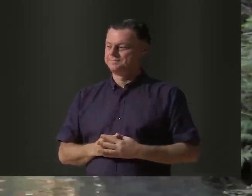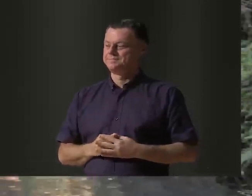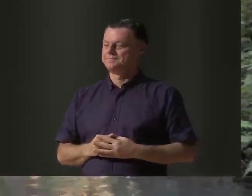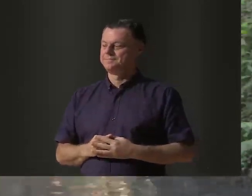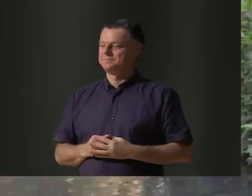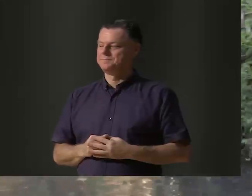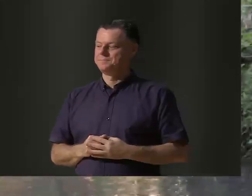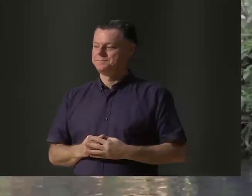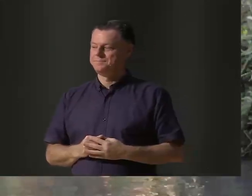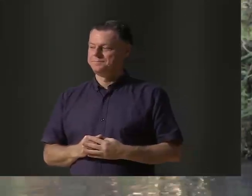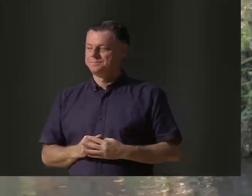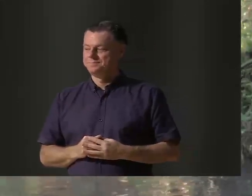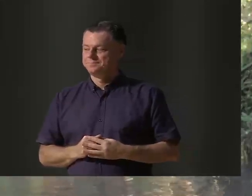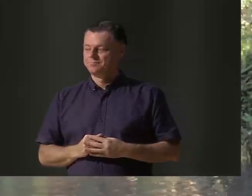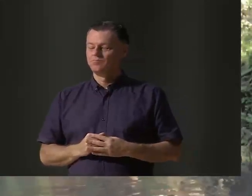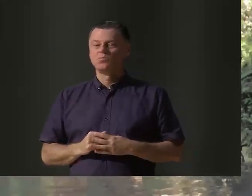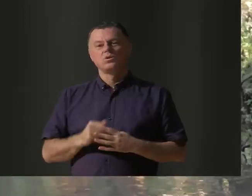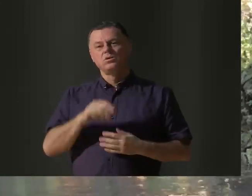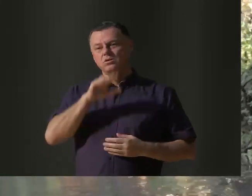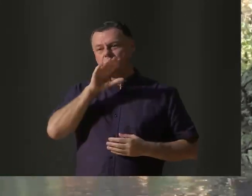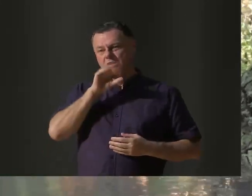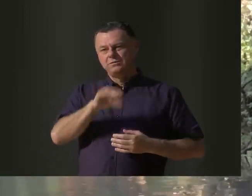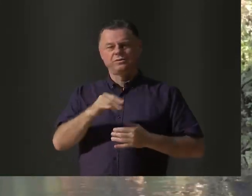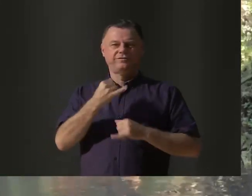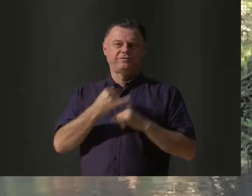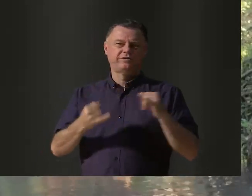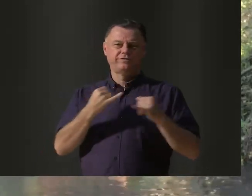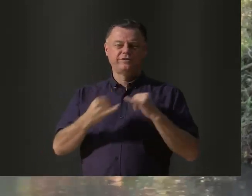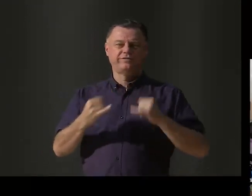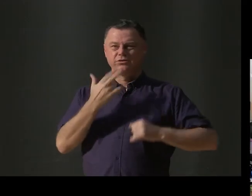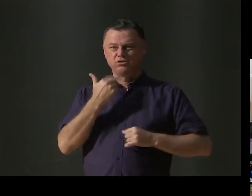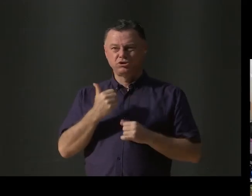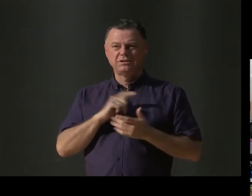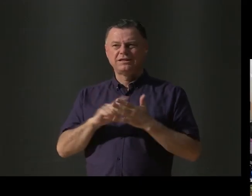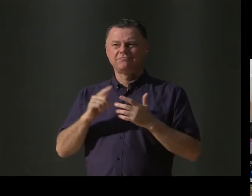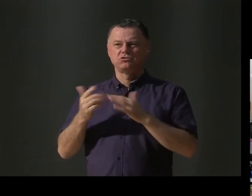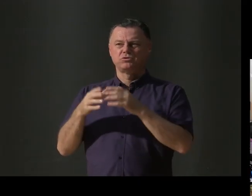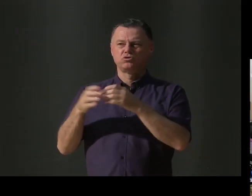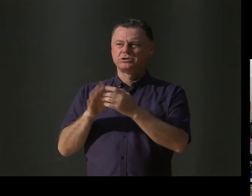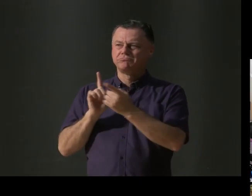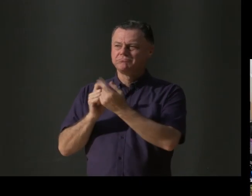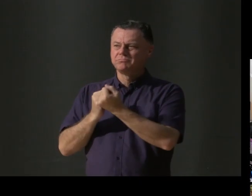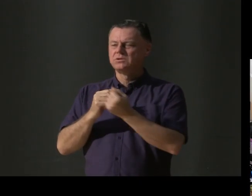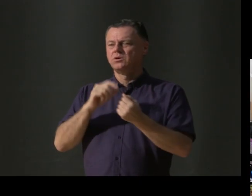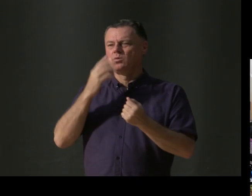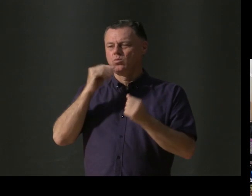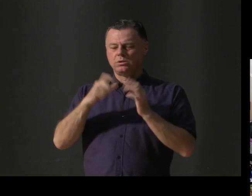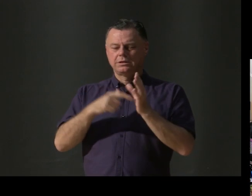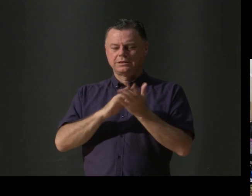And it's from this excessive cuteness that this animal has led me to different community groups. From catchment groups, to schools, to